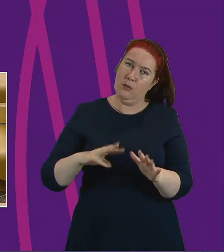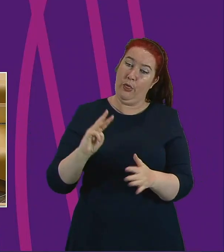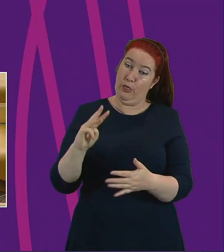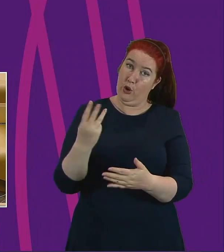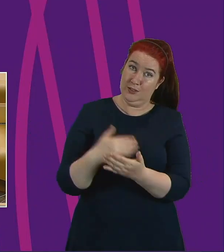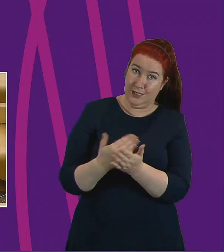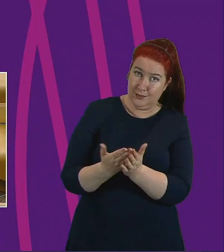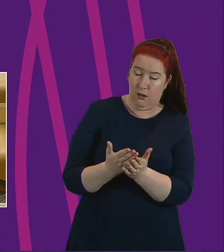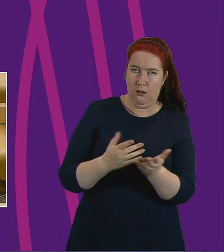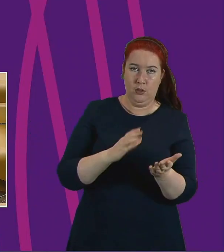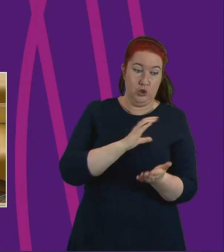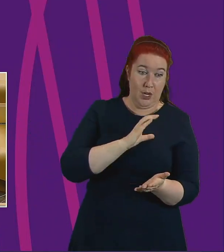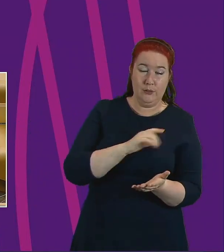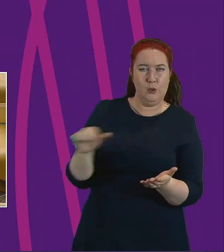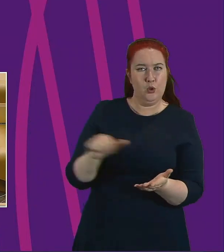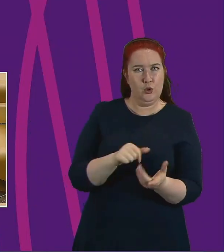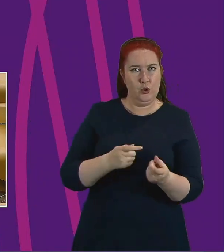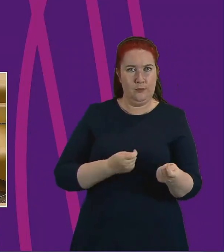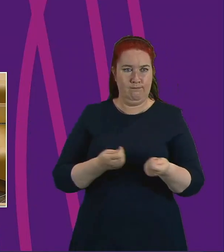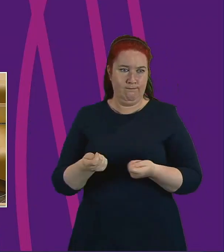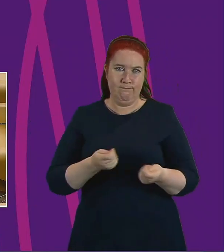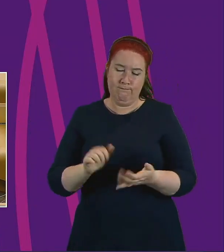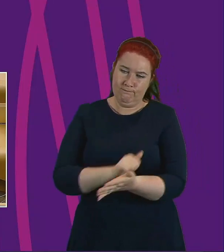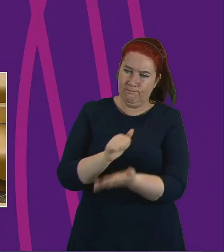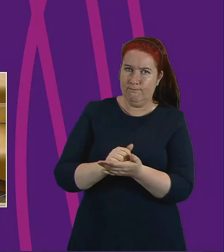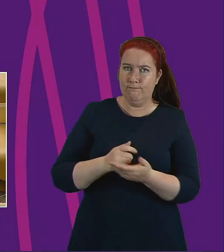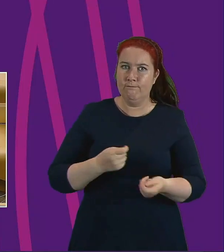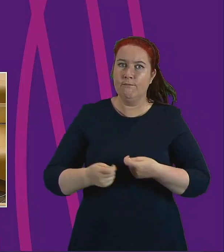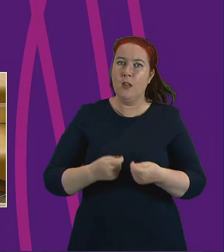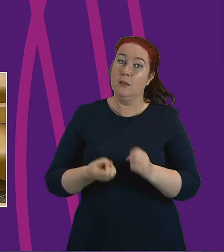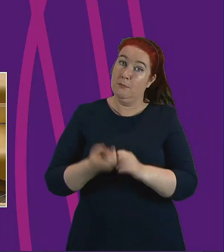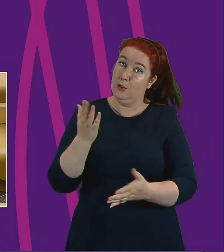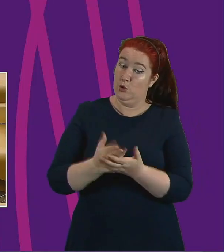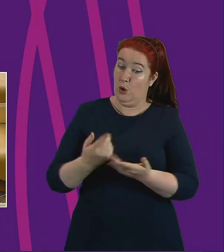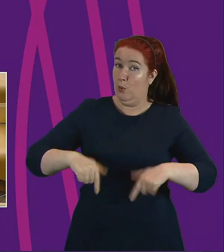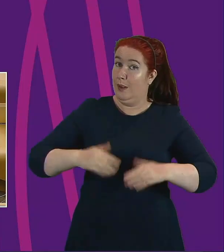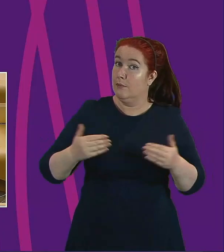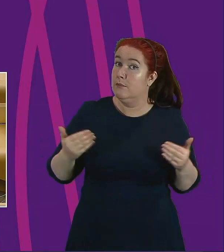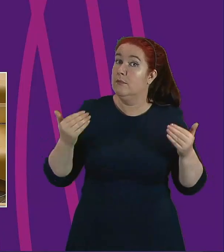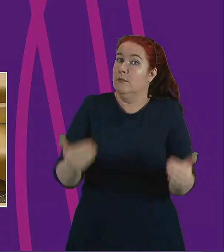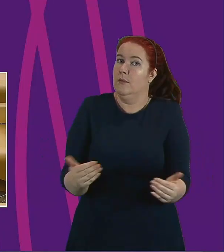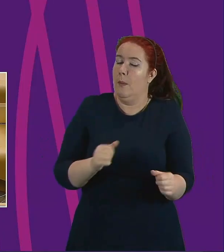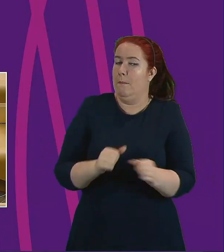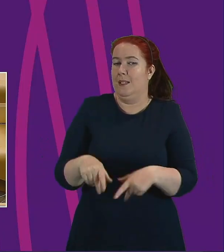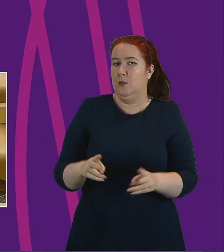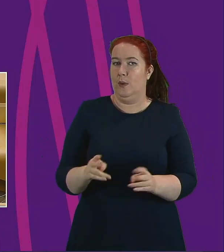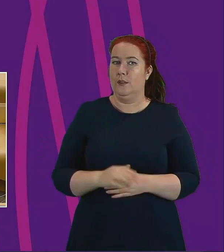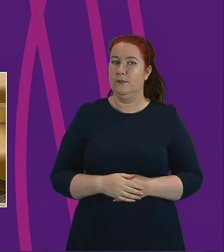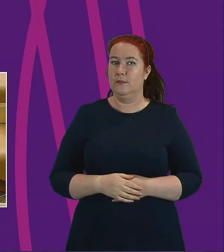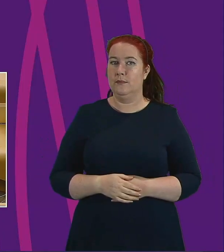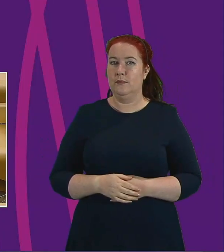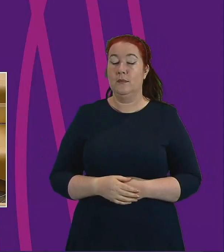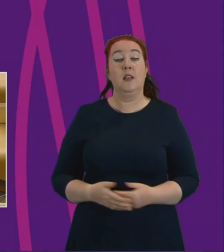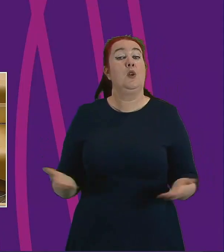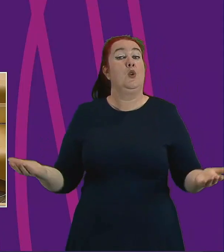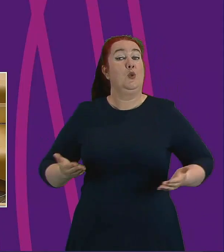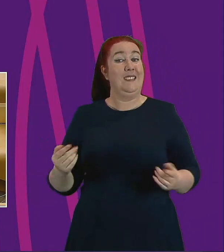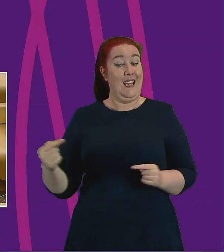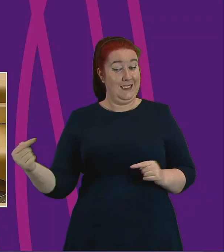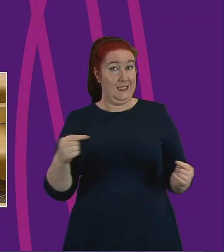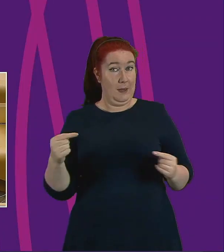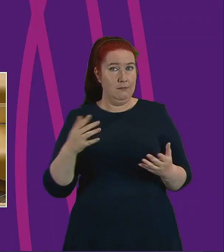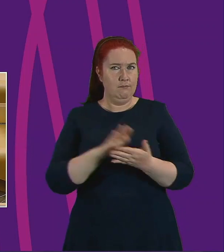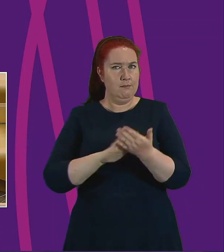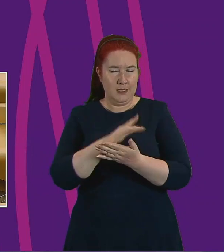in the driving seat to ensure that that is the best way we can move forward. This debate today has given us the opportunity of a snapshot